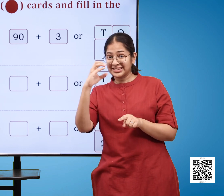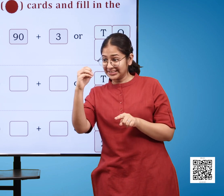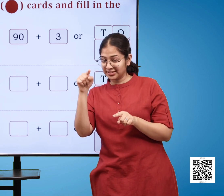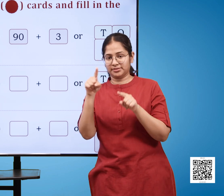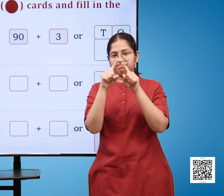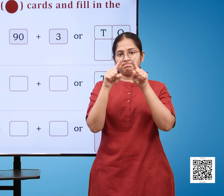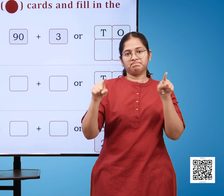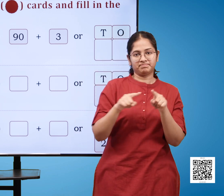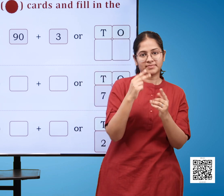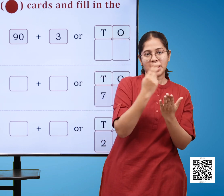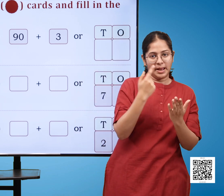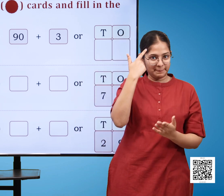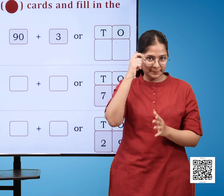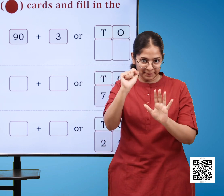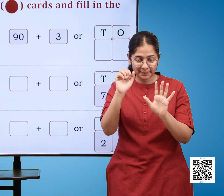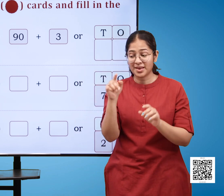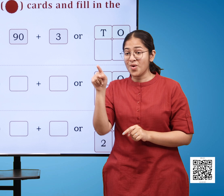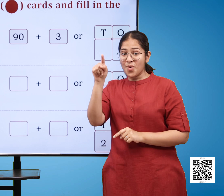the given space and fill in the blanks